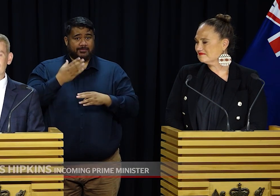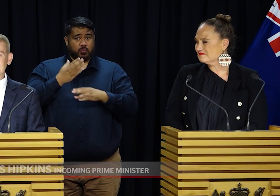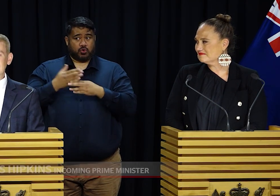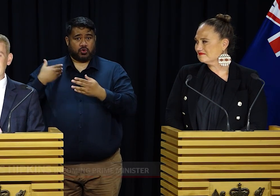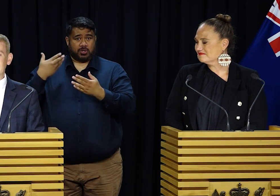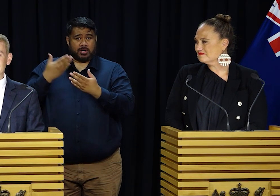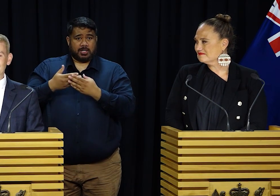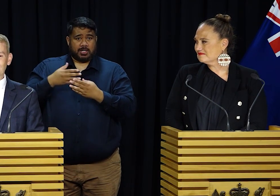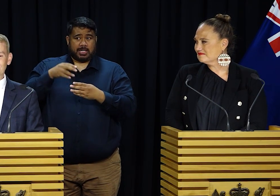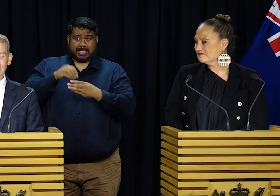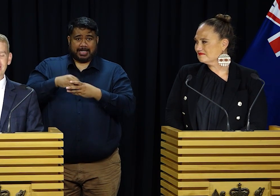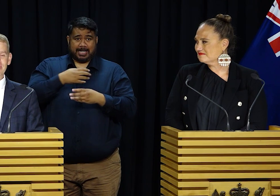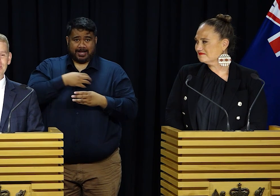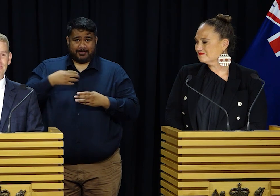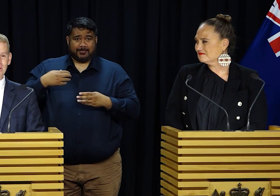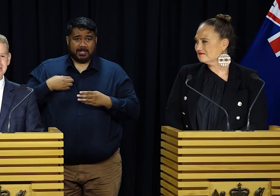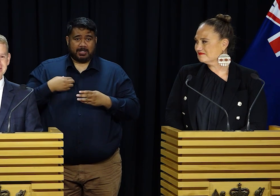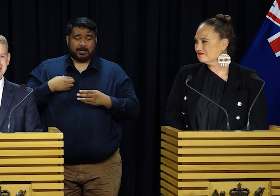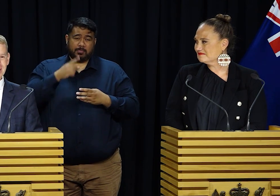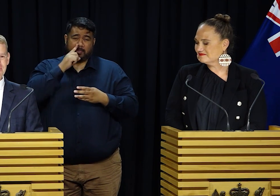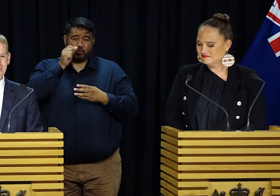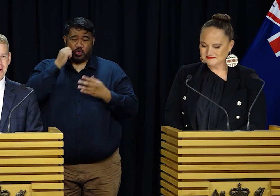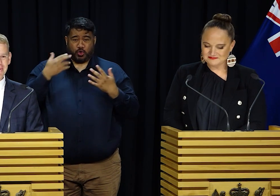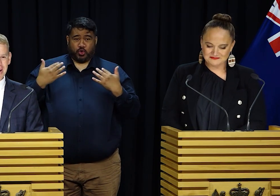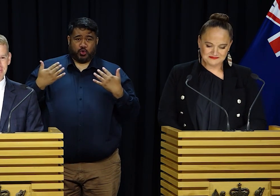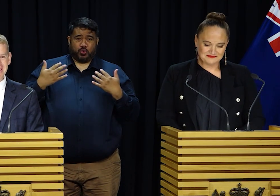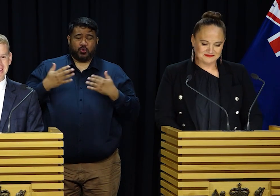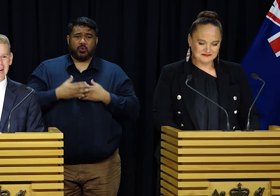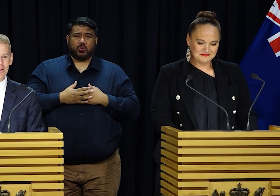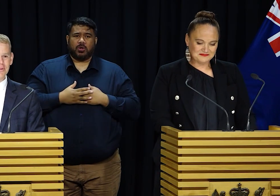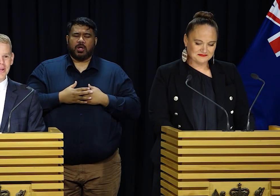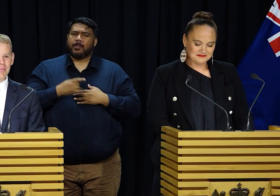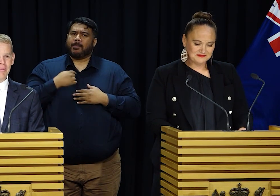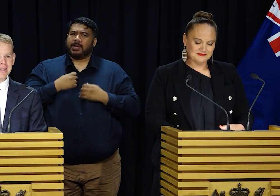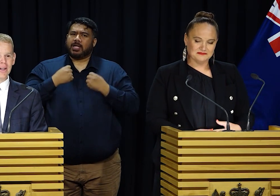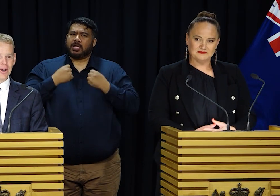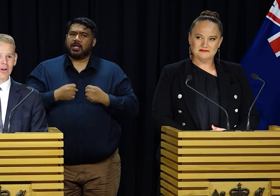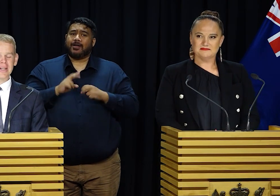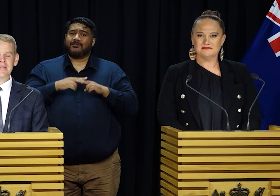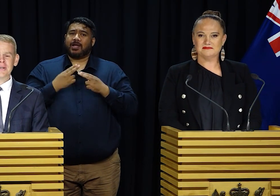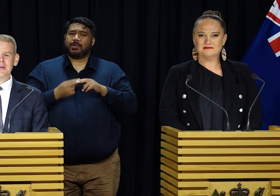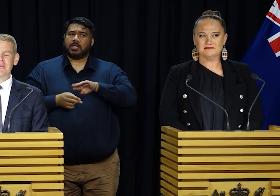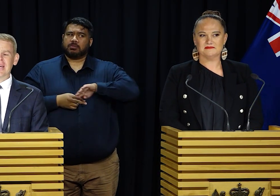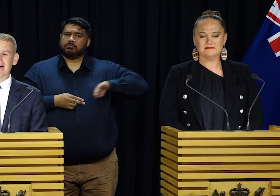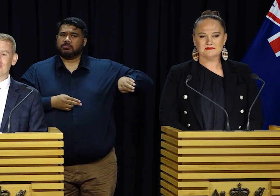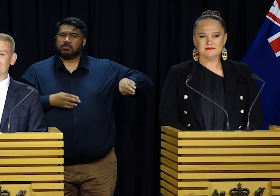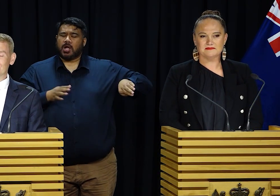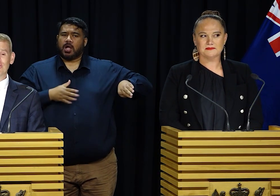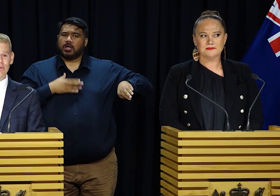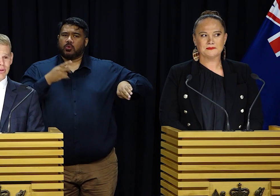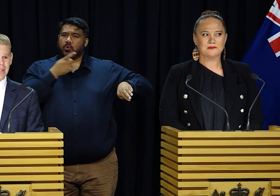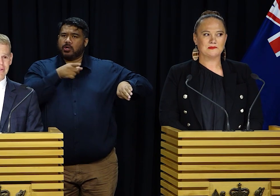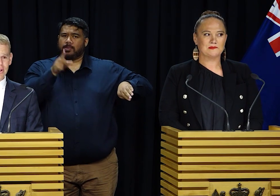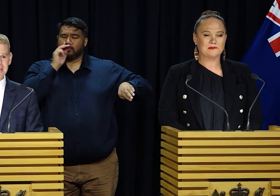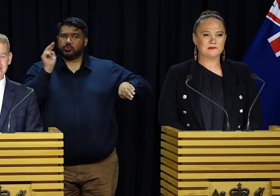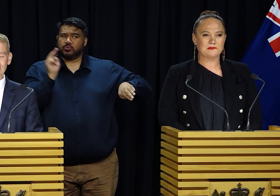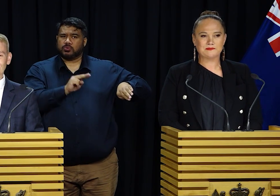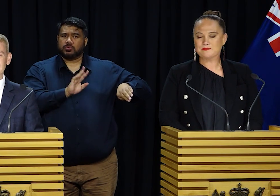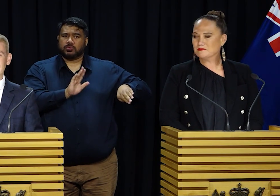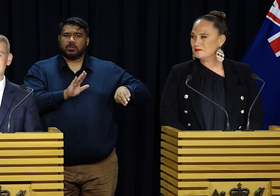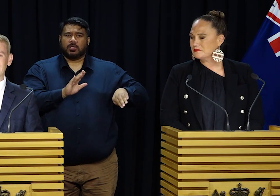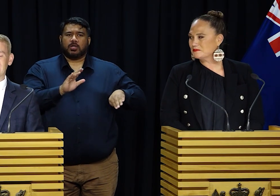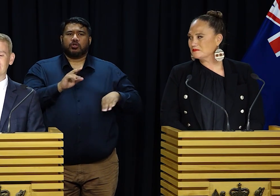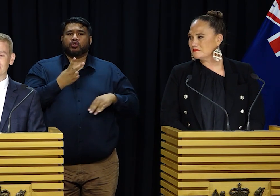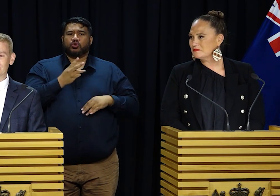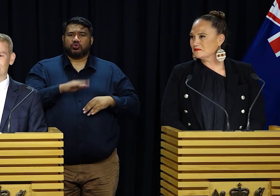I've worked really hard in the time that I have been in politics to keep my family out of the public limelight. I've got two children. I've got a six